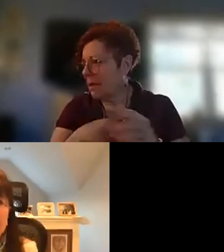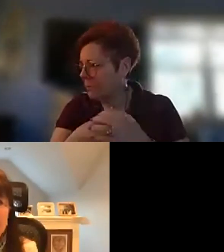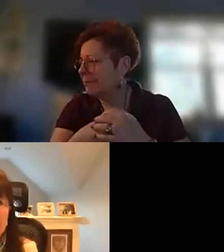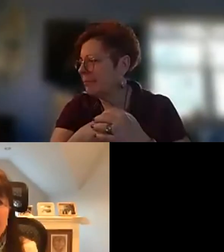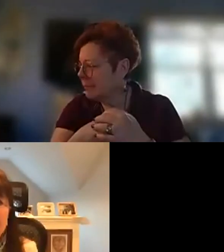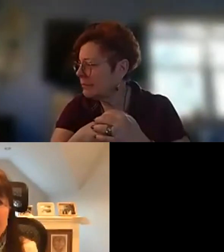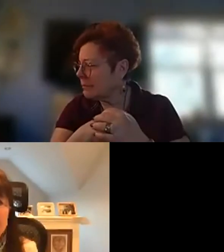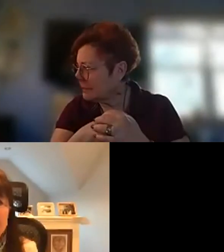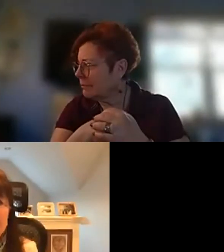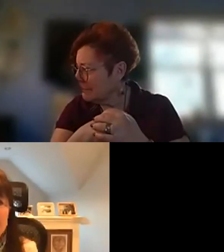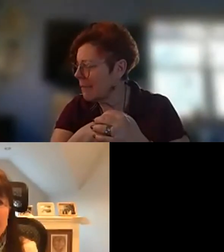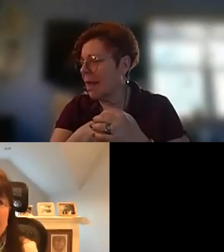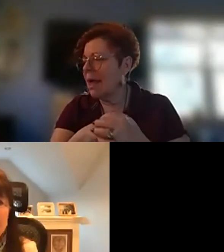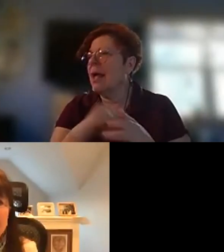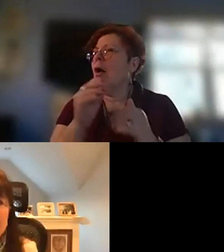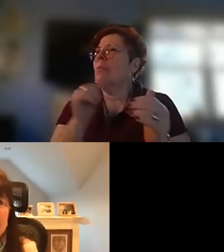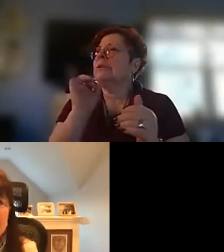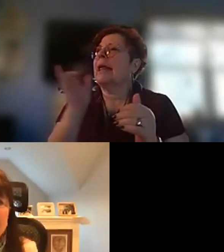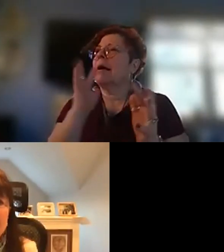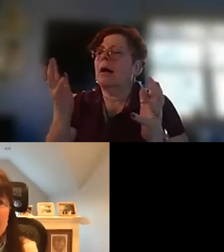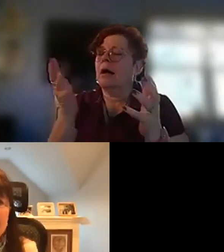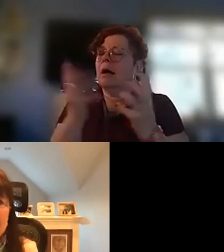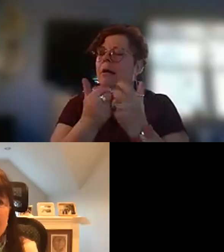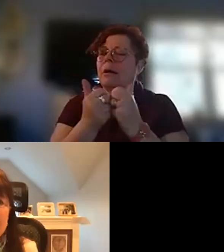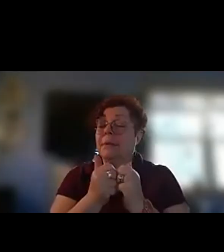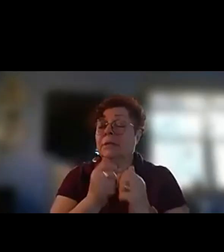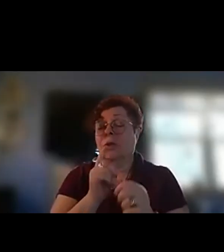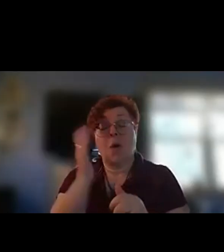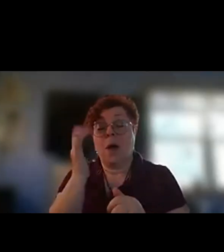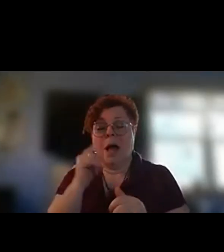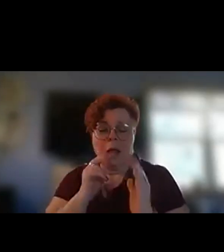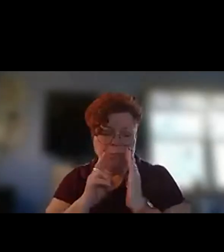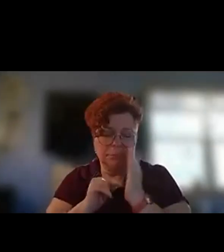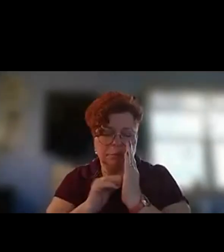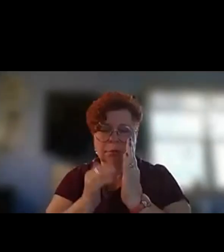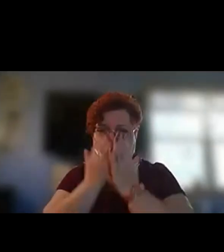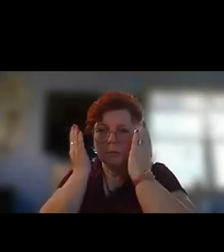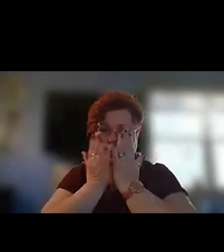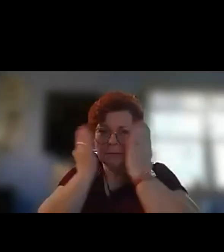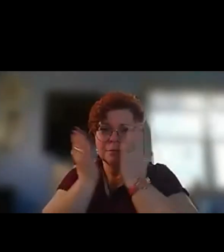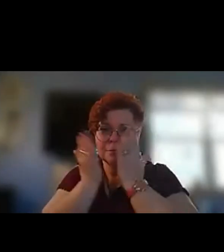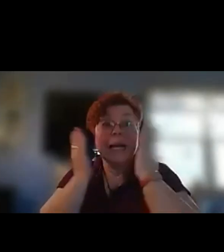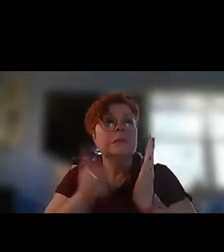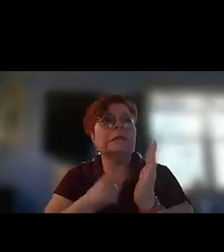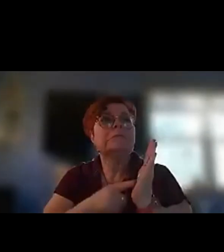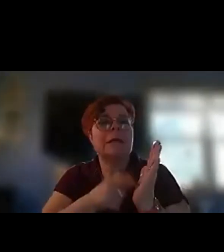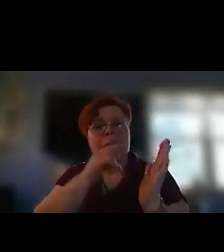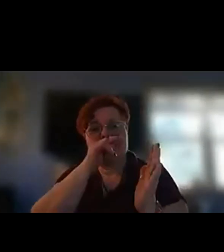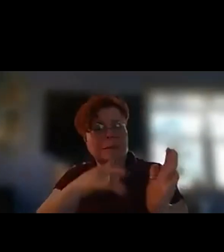a combination i i i've always been a voracious reader and so some sometimes things trigger um poems